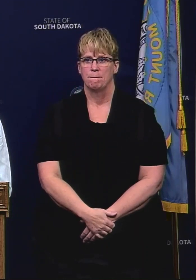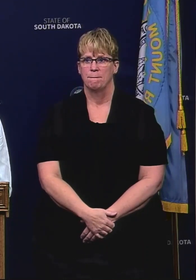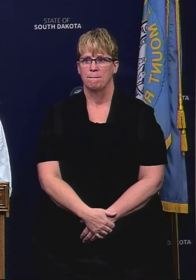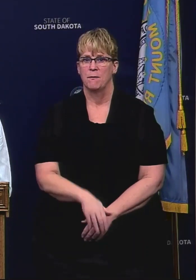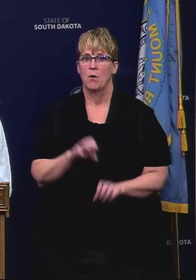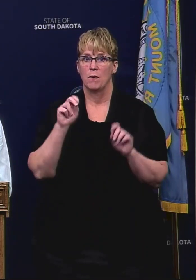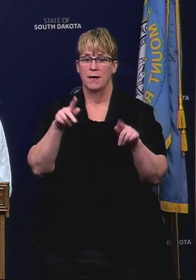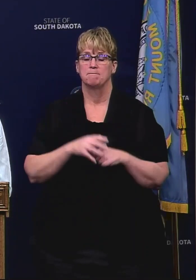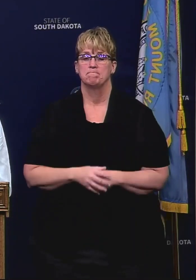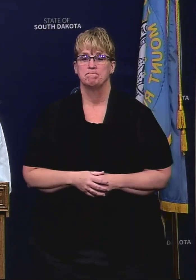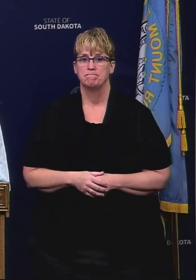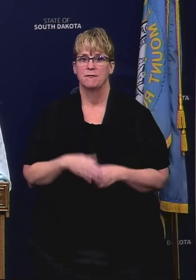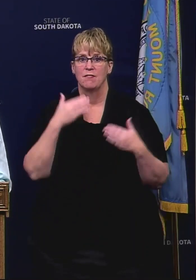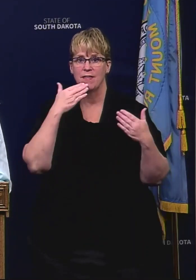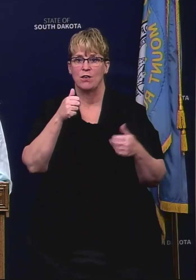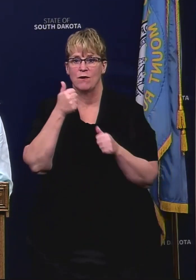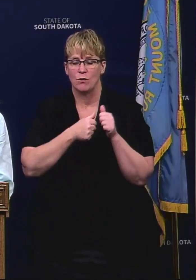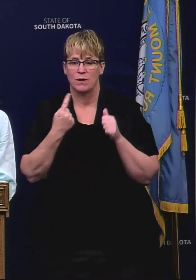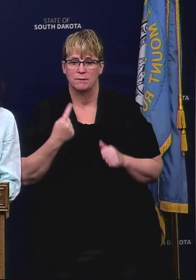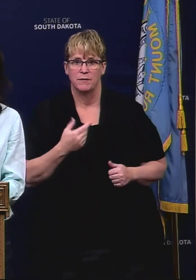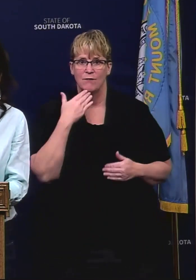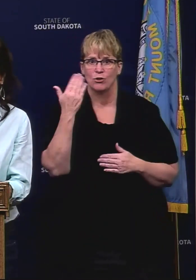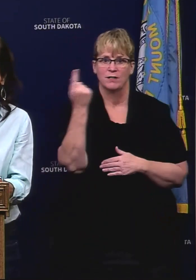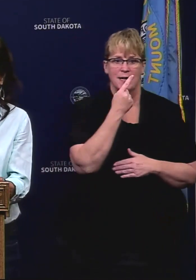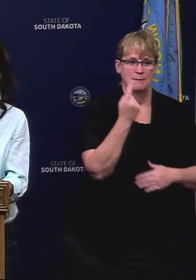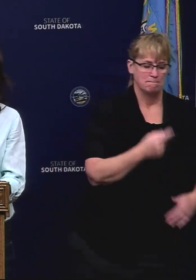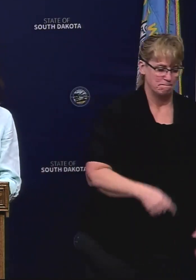okay okay all right thank you everybody have a great day